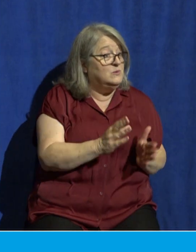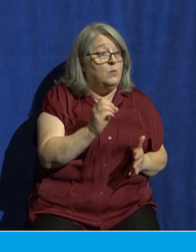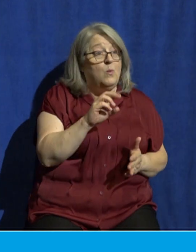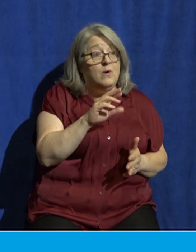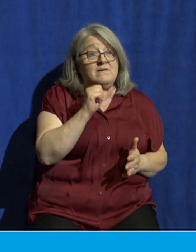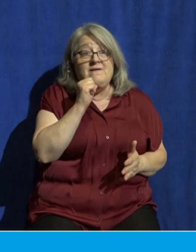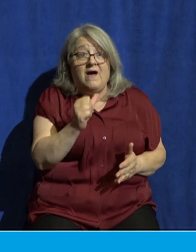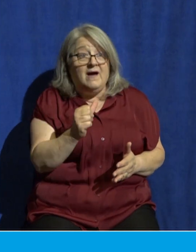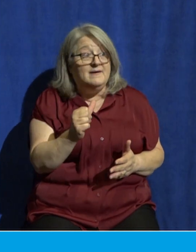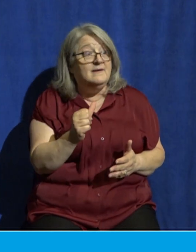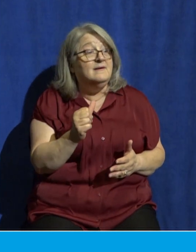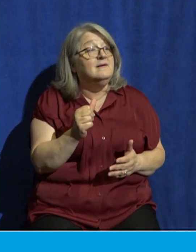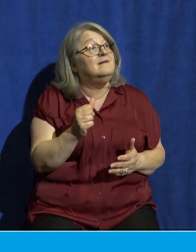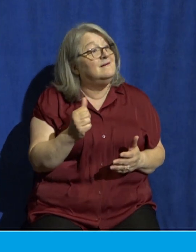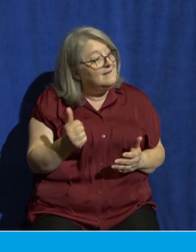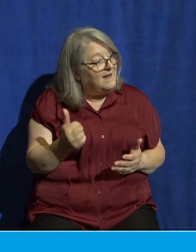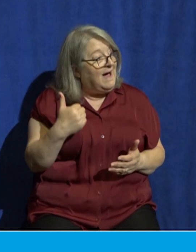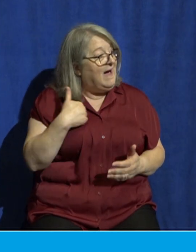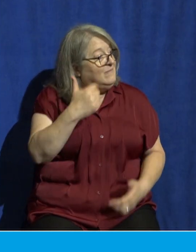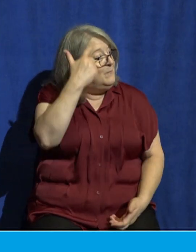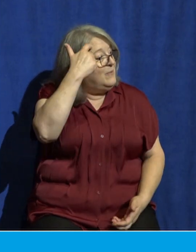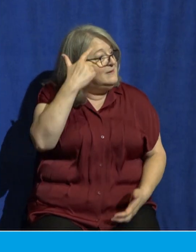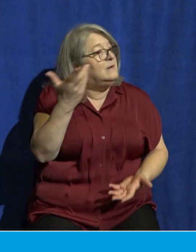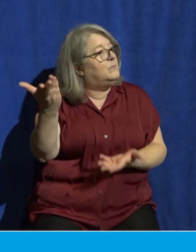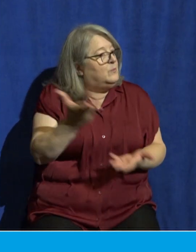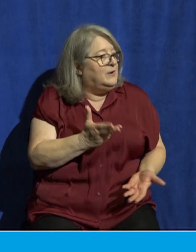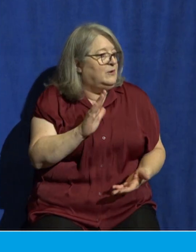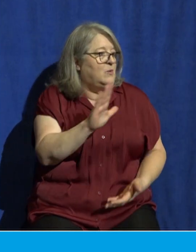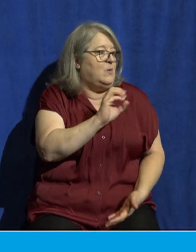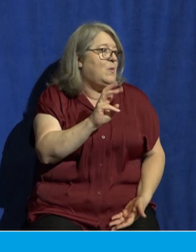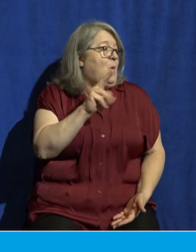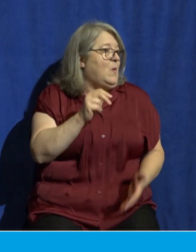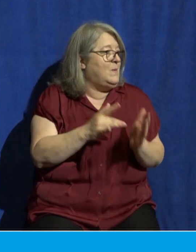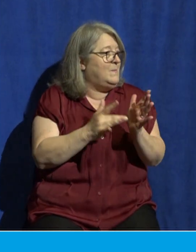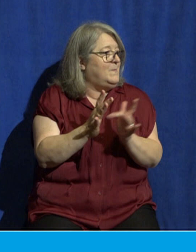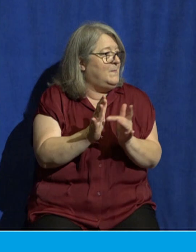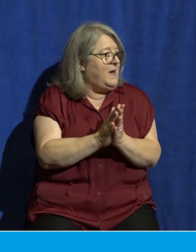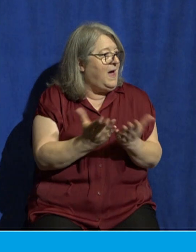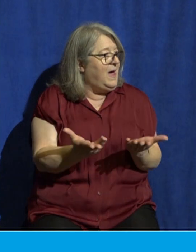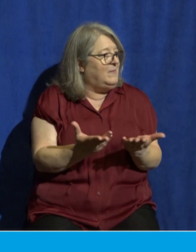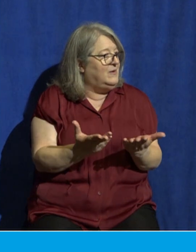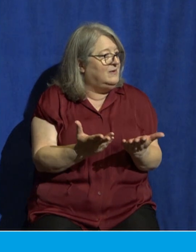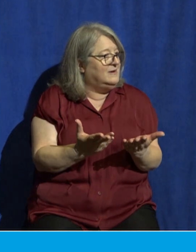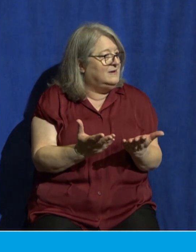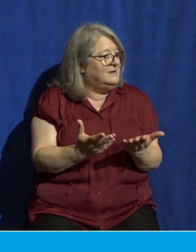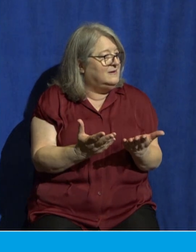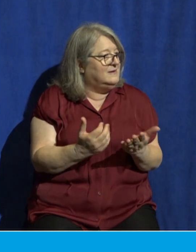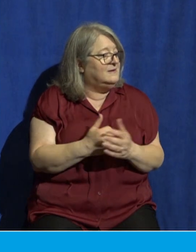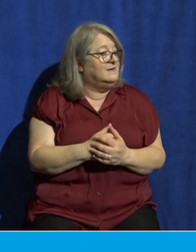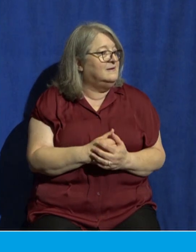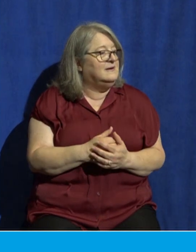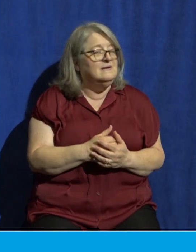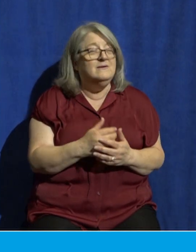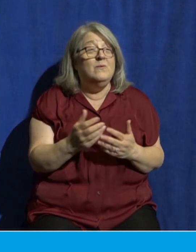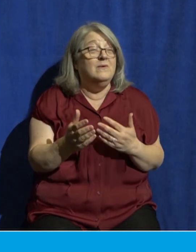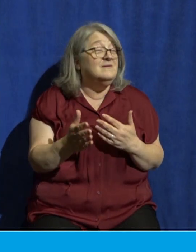I would encourage you to have your own Bible in front of you whenever you're sitting under biblical teaching